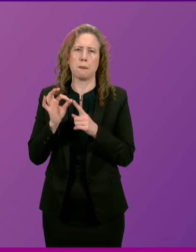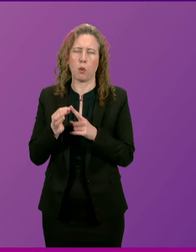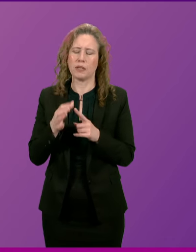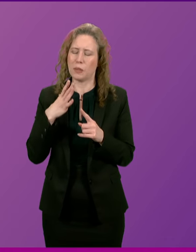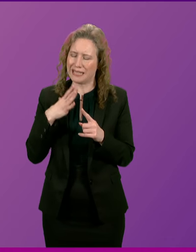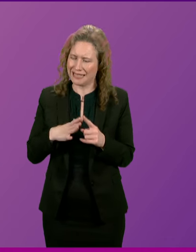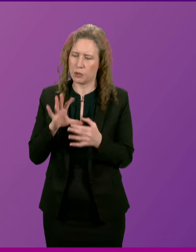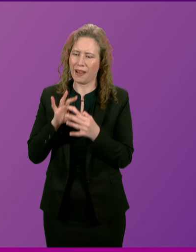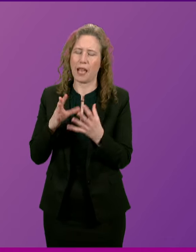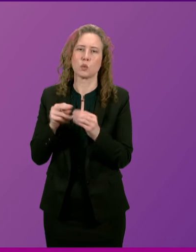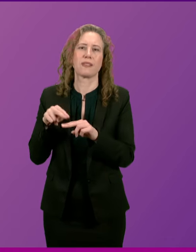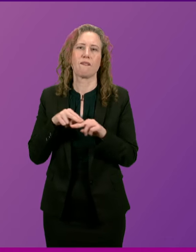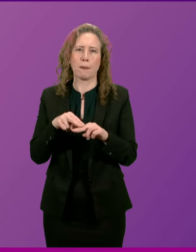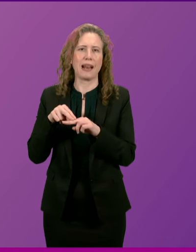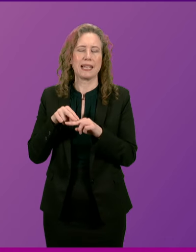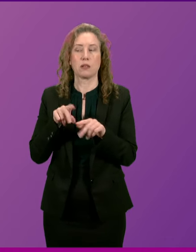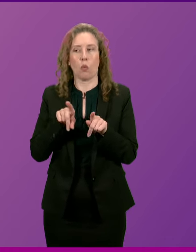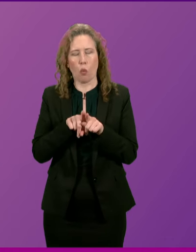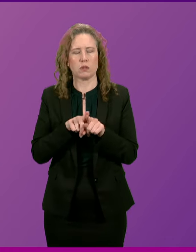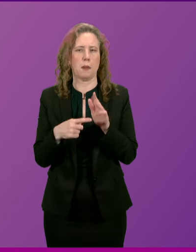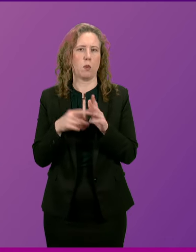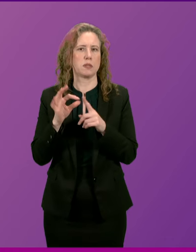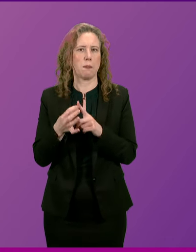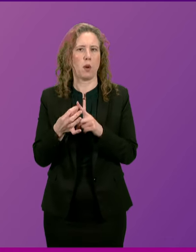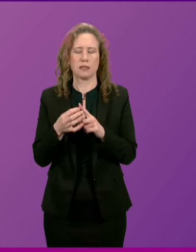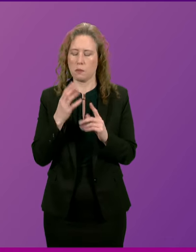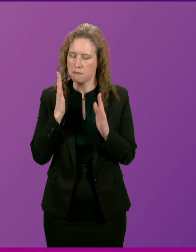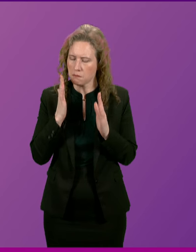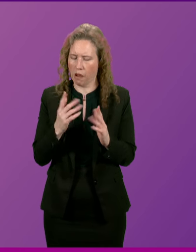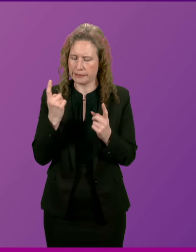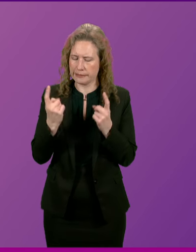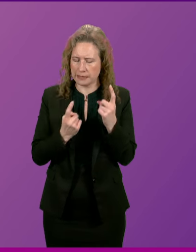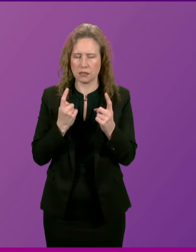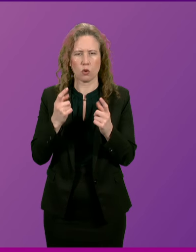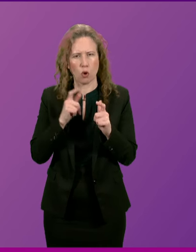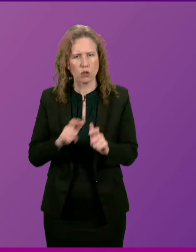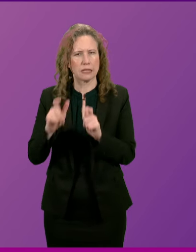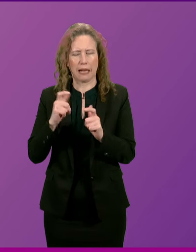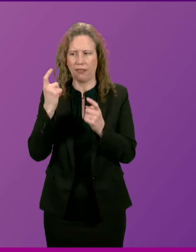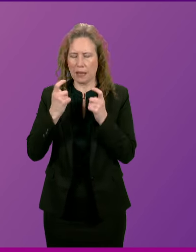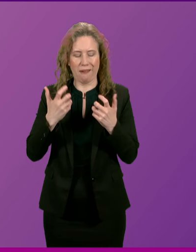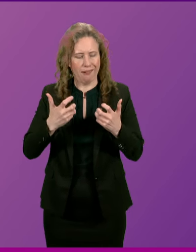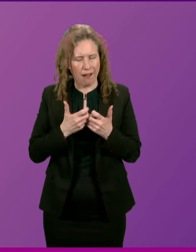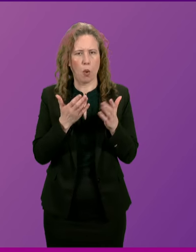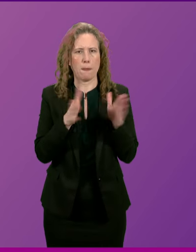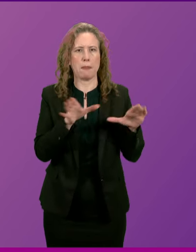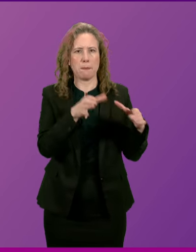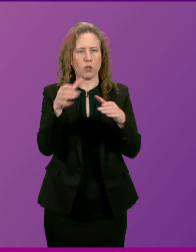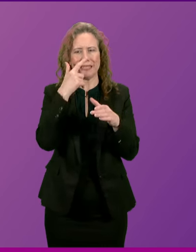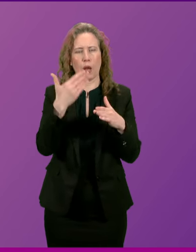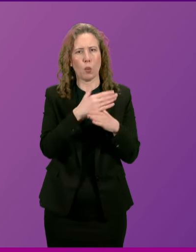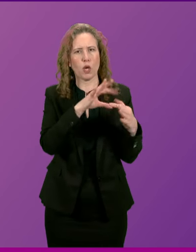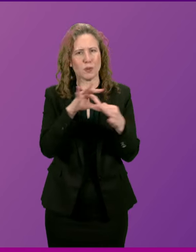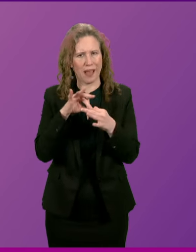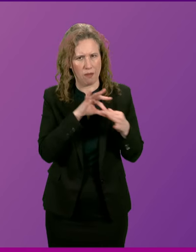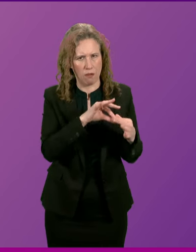with the families and also an important point of constantly looking at ways that public bodies can work together. And